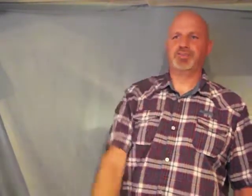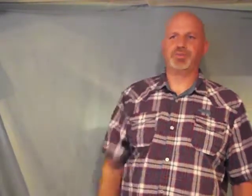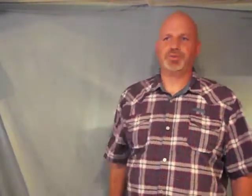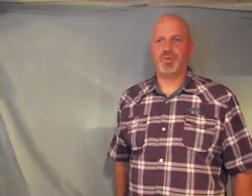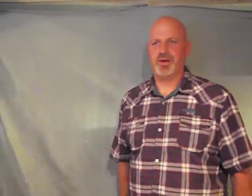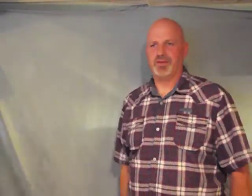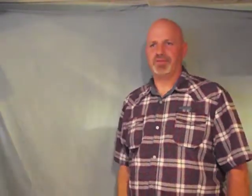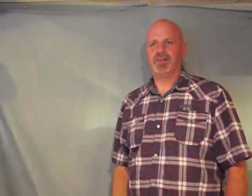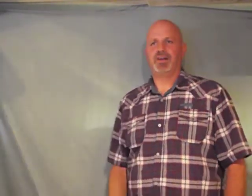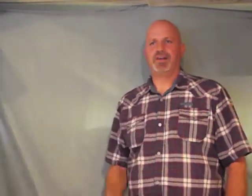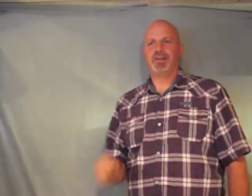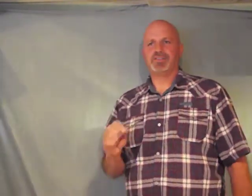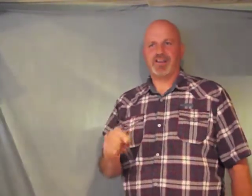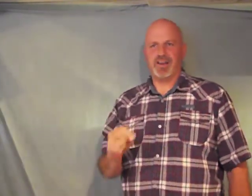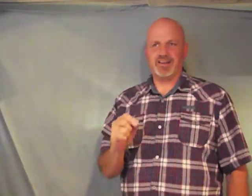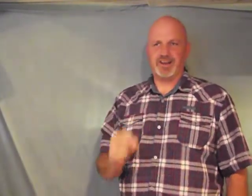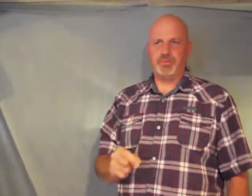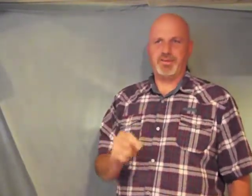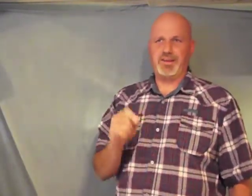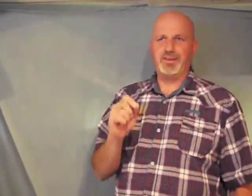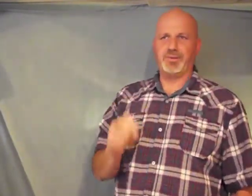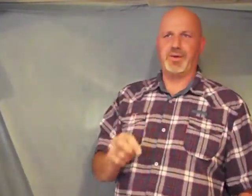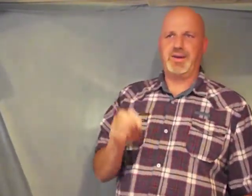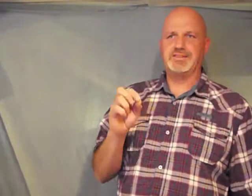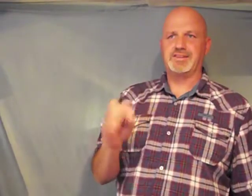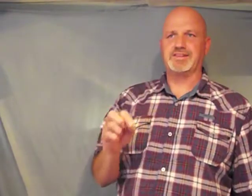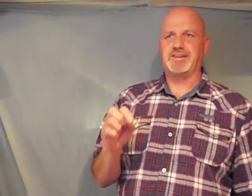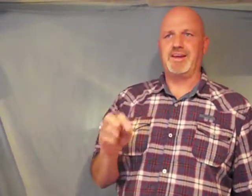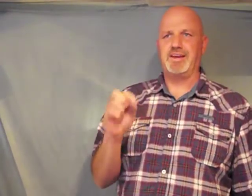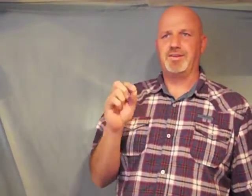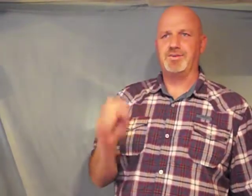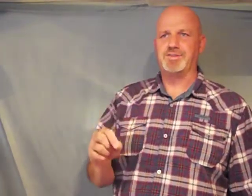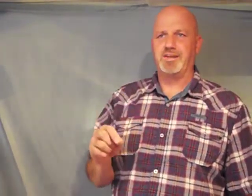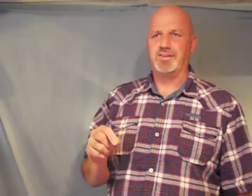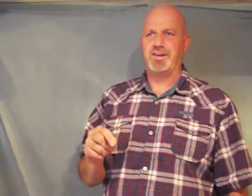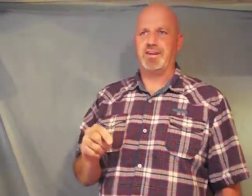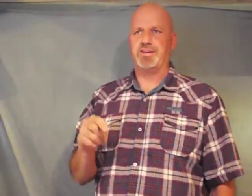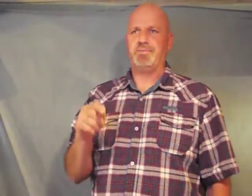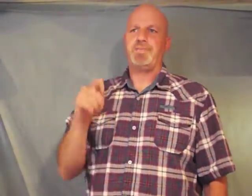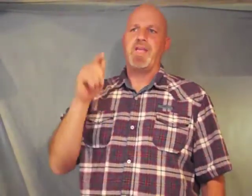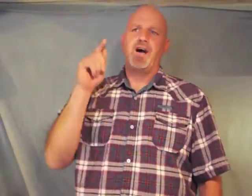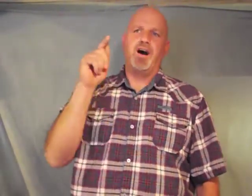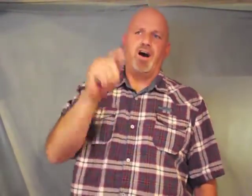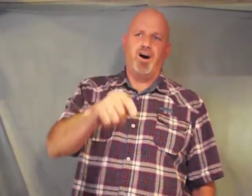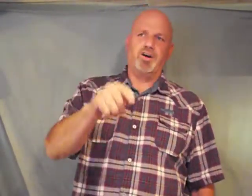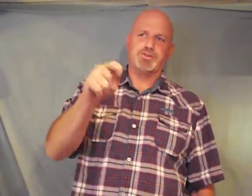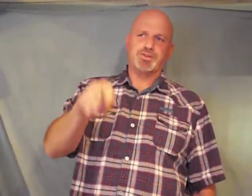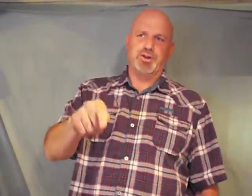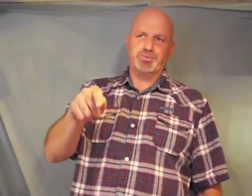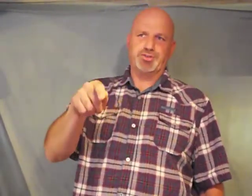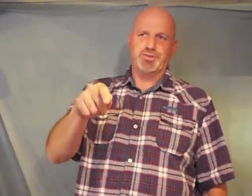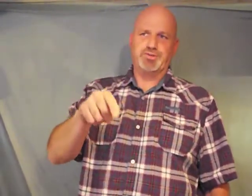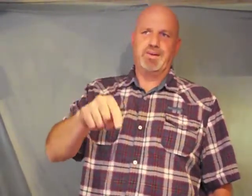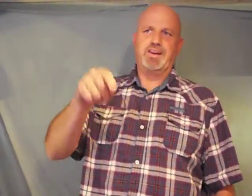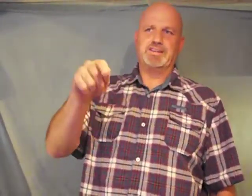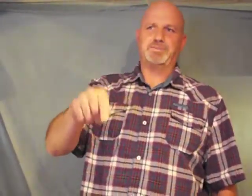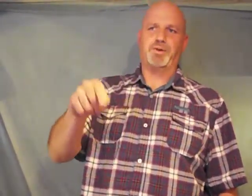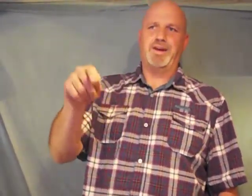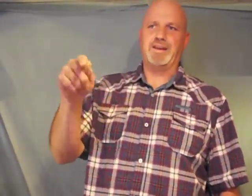through 12 2nd Timothy 3 16 through 17 all scripture is breathed